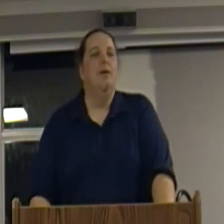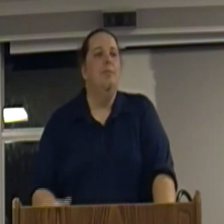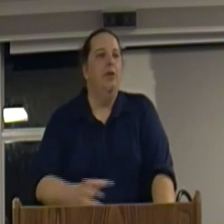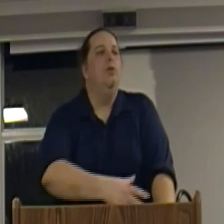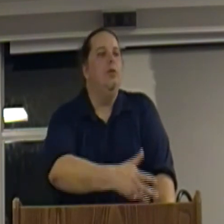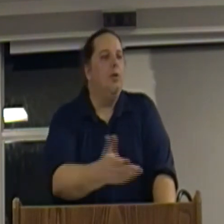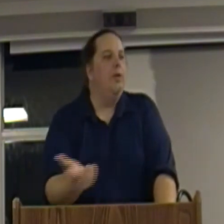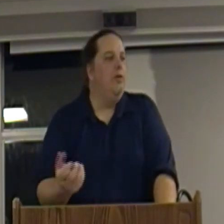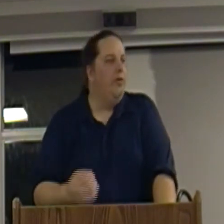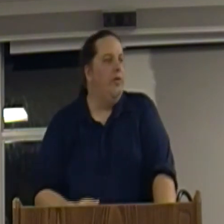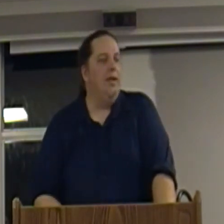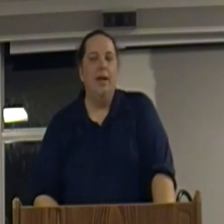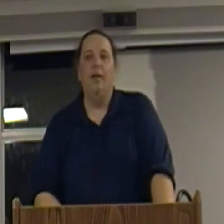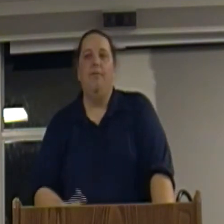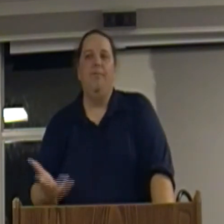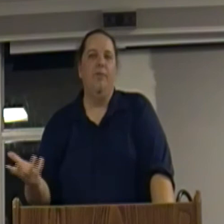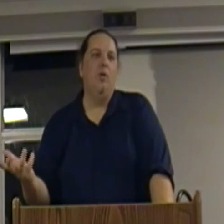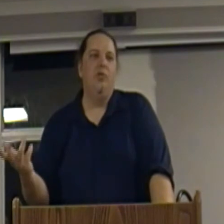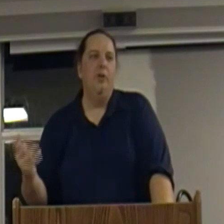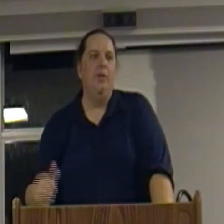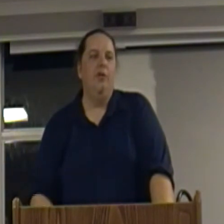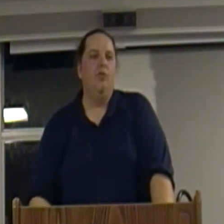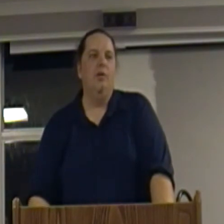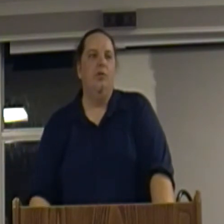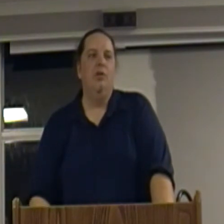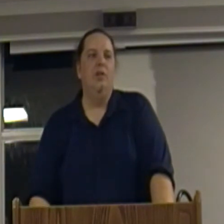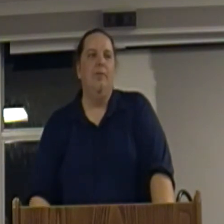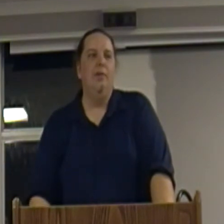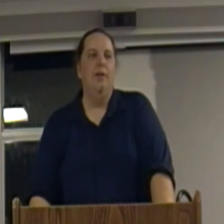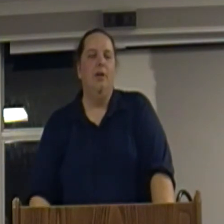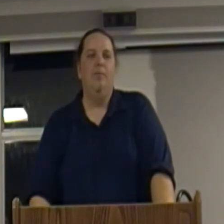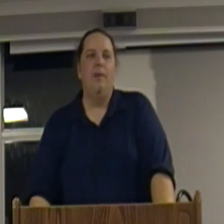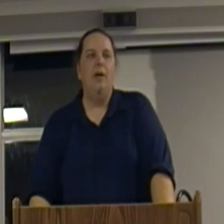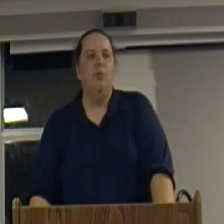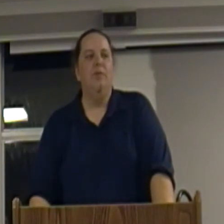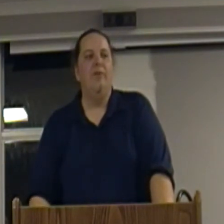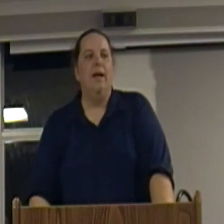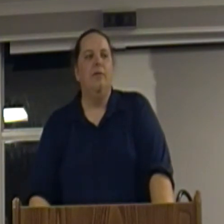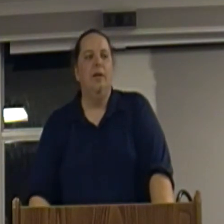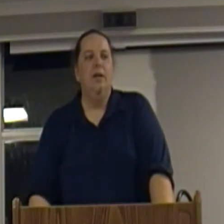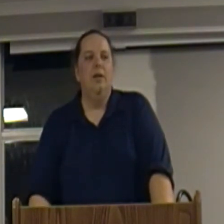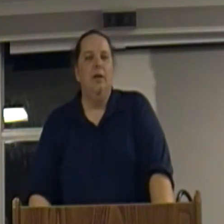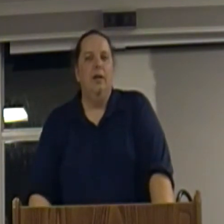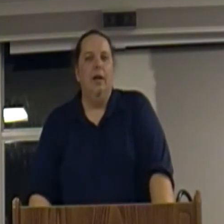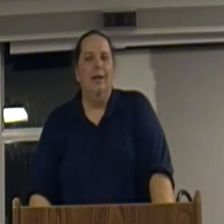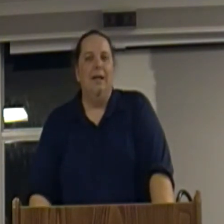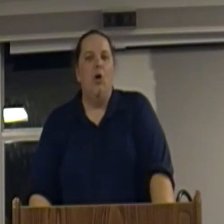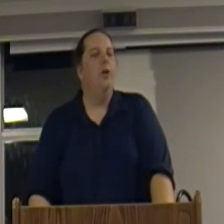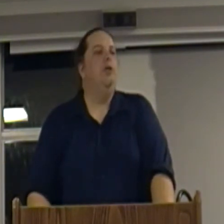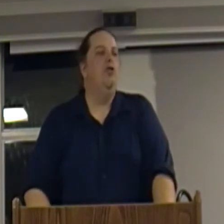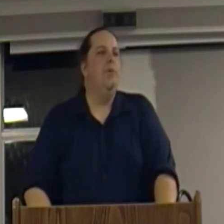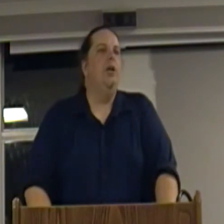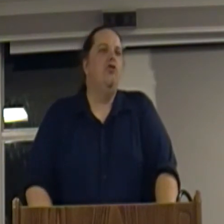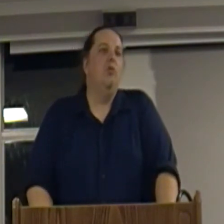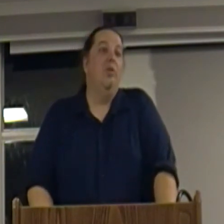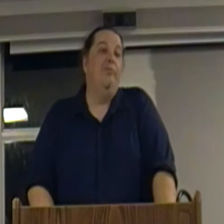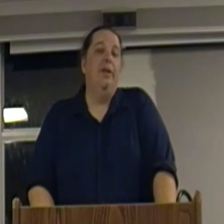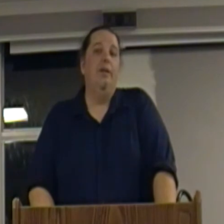But you can look around, you can see, and for most of human history, this couldn't have been, you know, possible. In fact, hoarding too much would have been